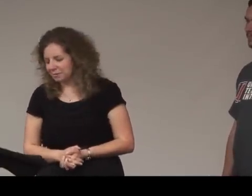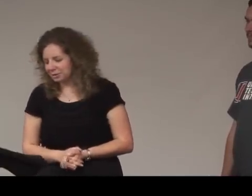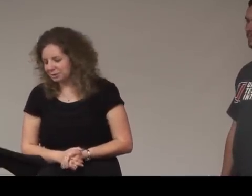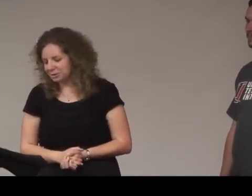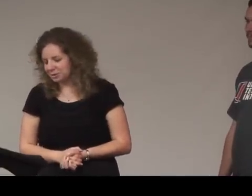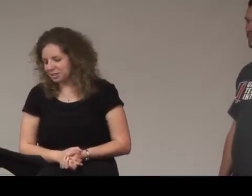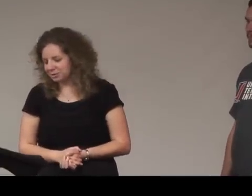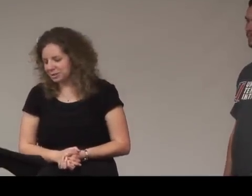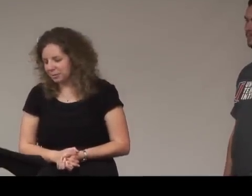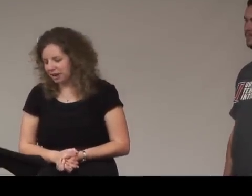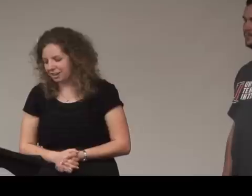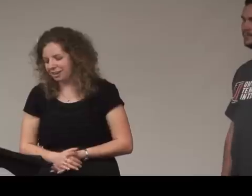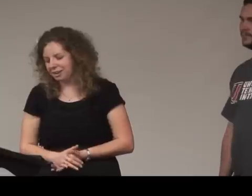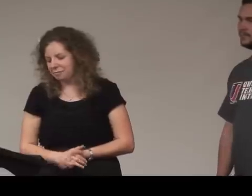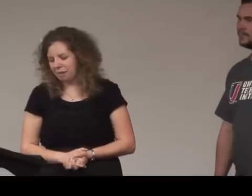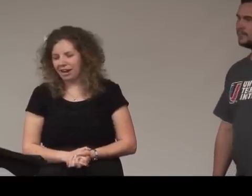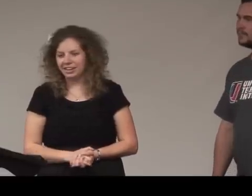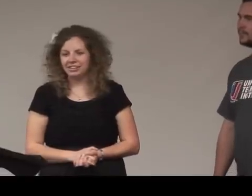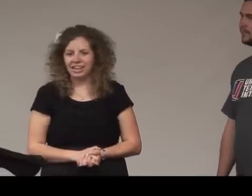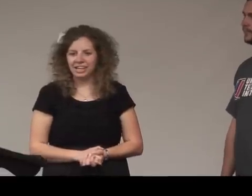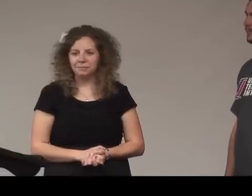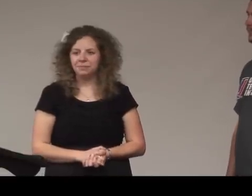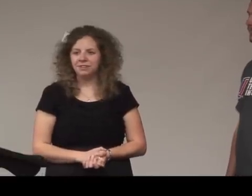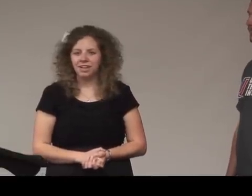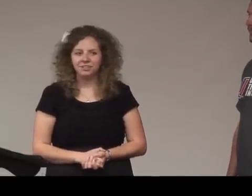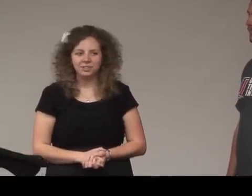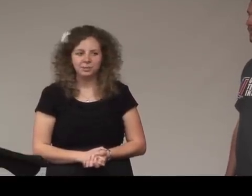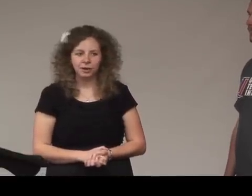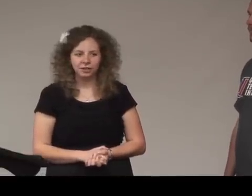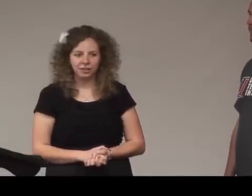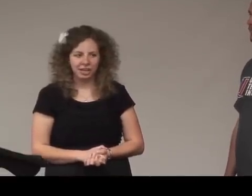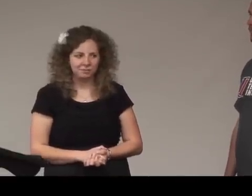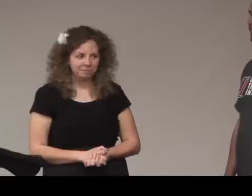number two is going to respond my name and then spell your name